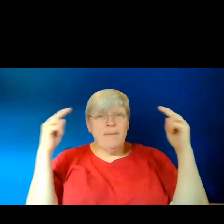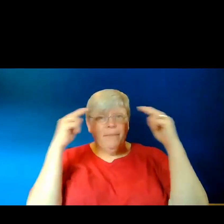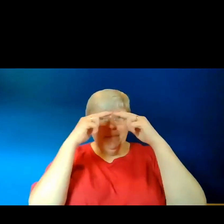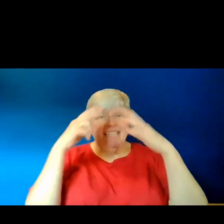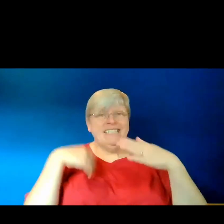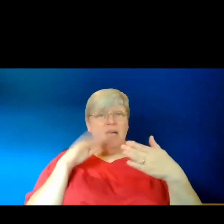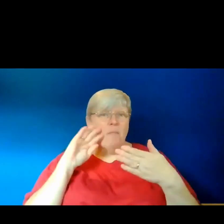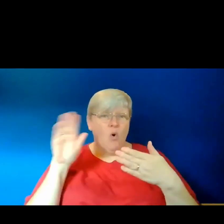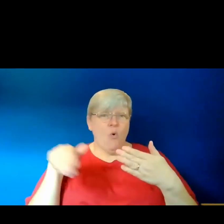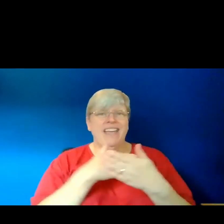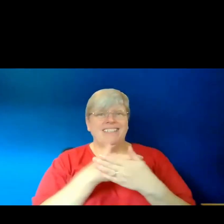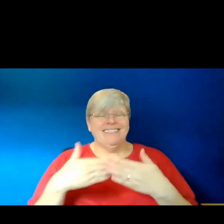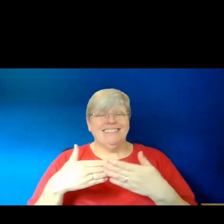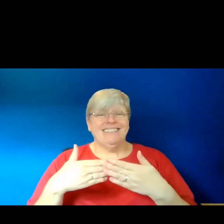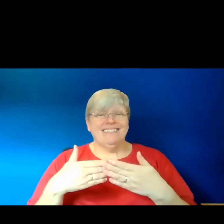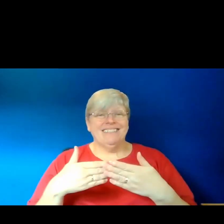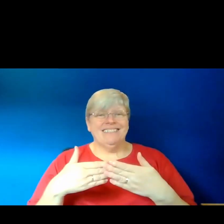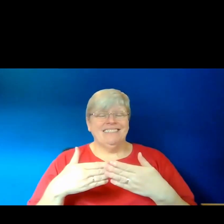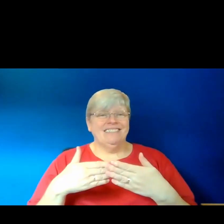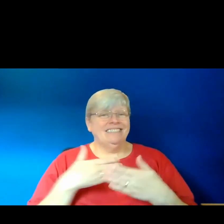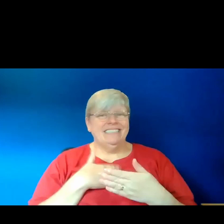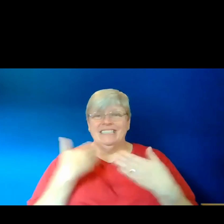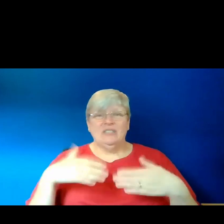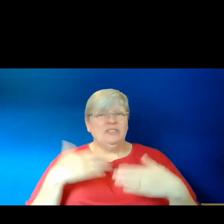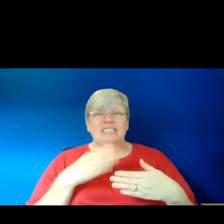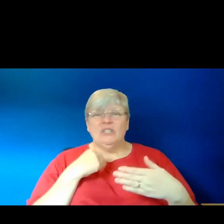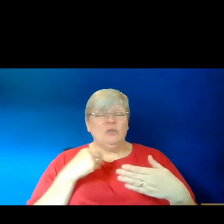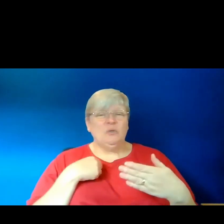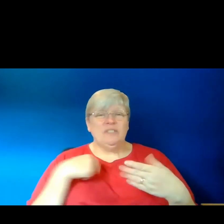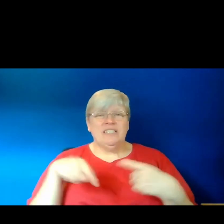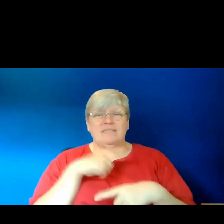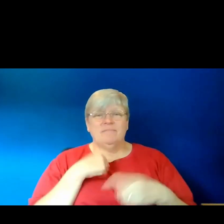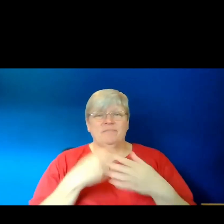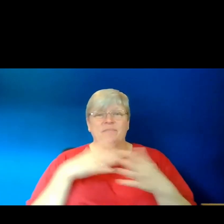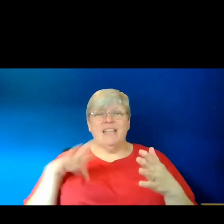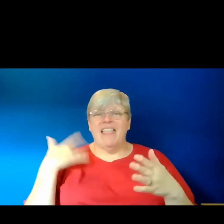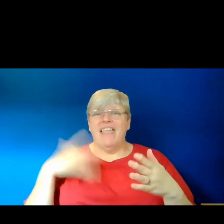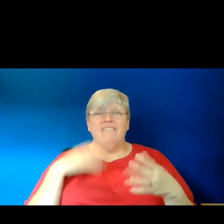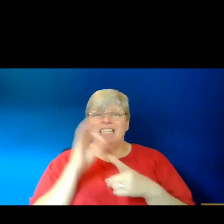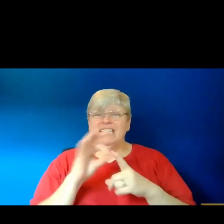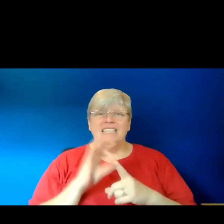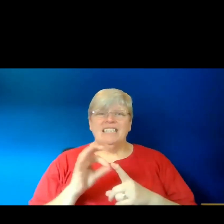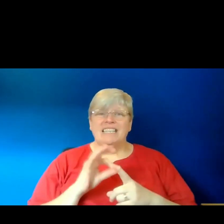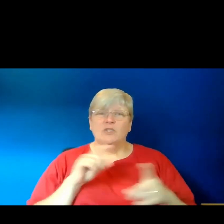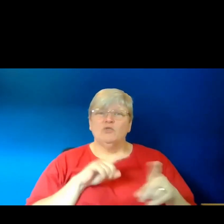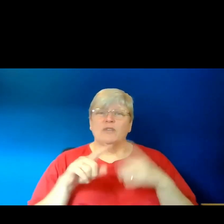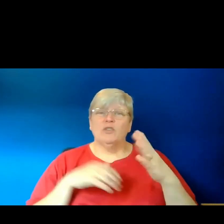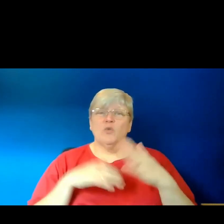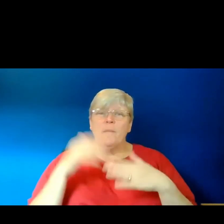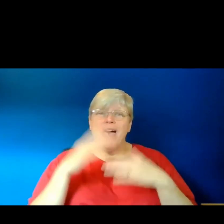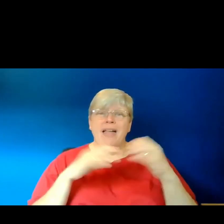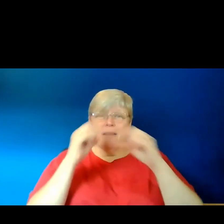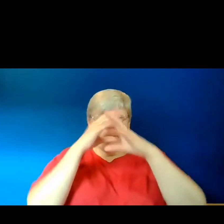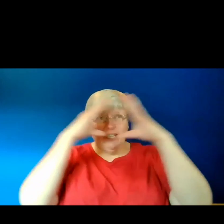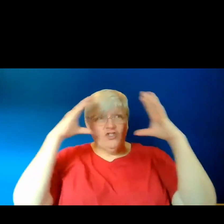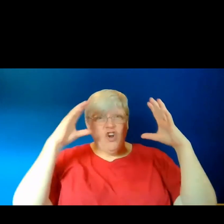And as you can see, I didn't just use canonical, biographical details when I was trying to build a picture of